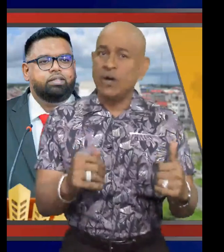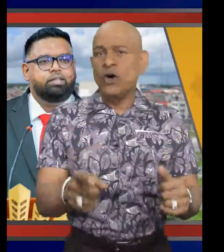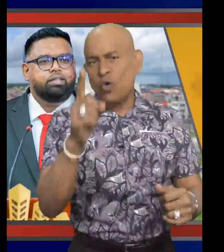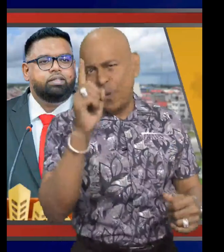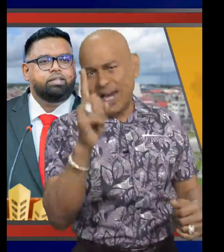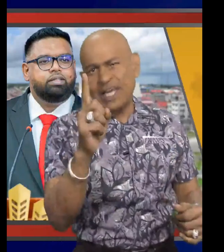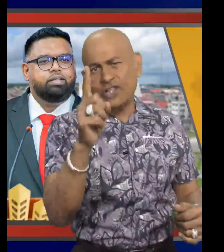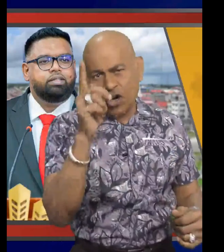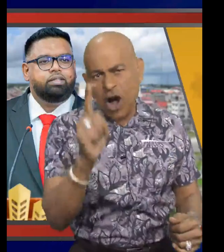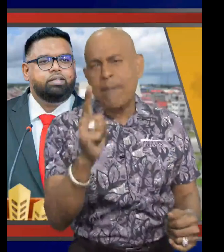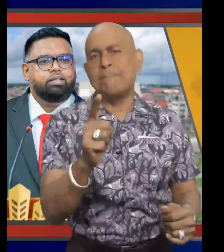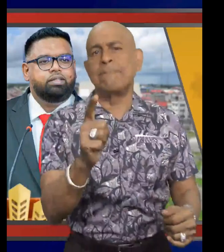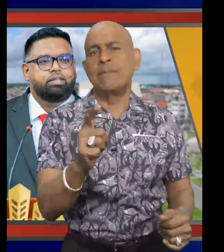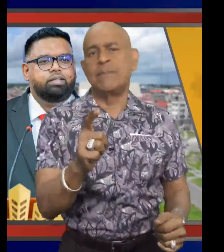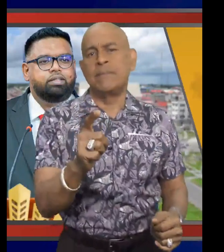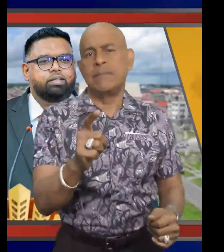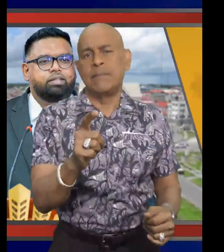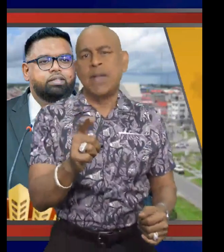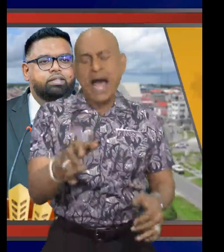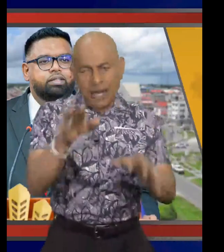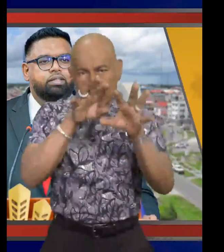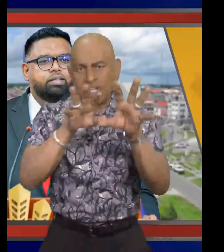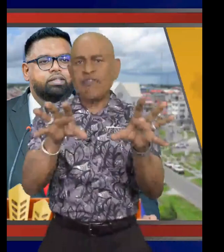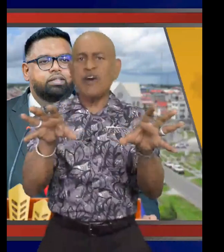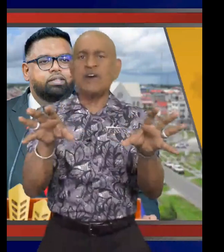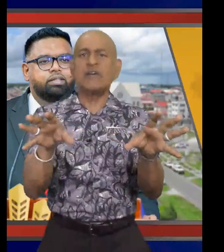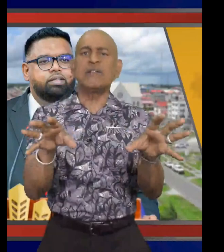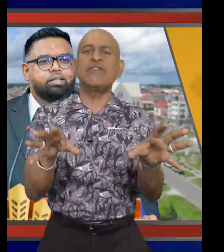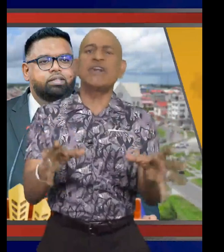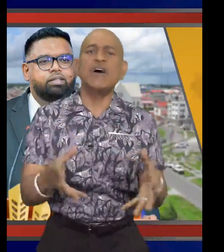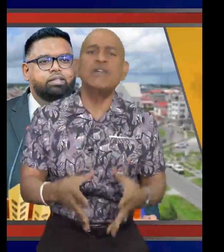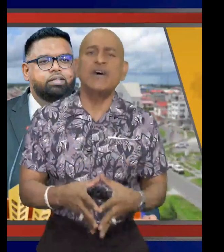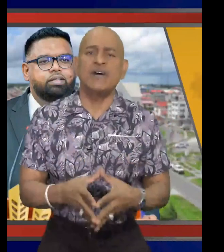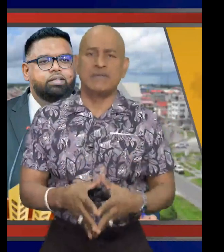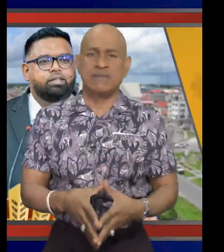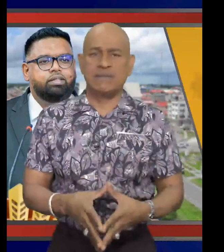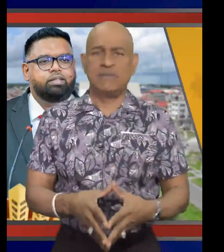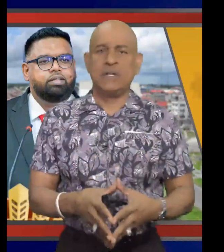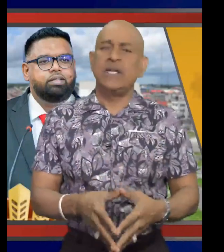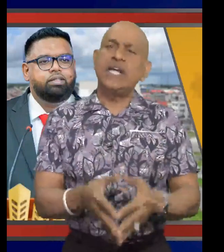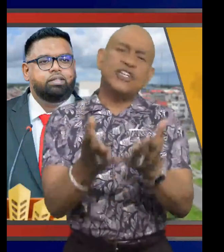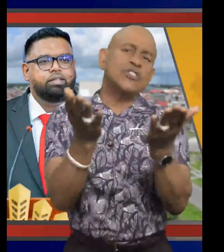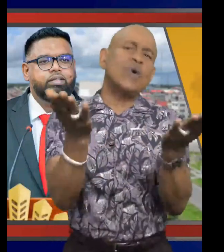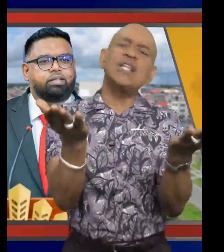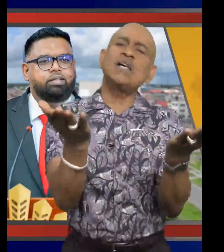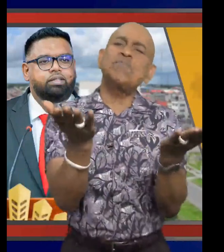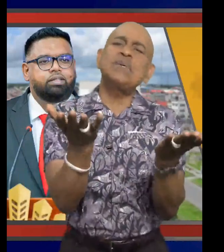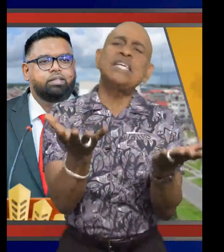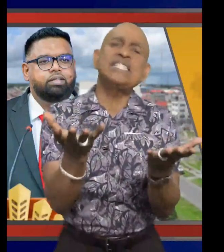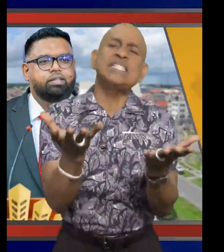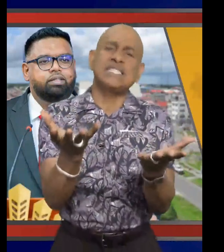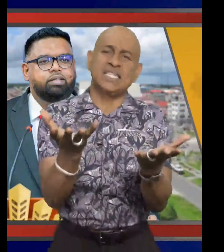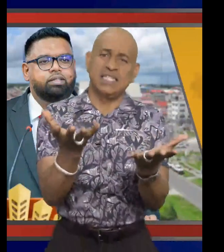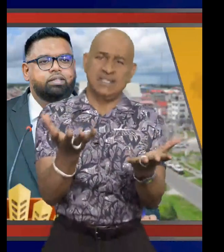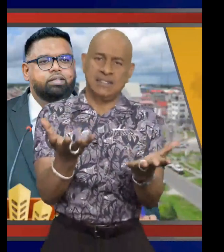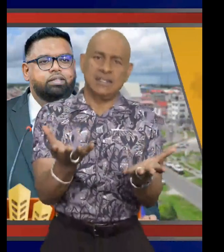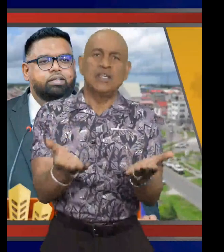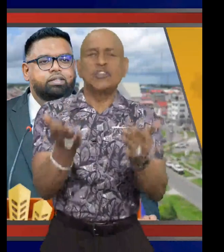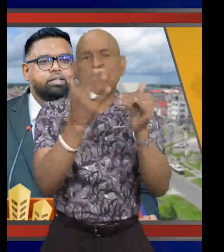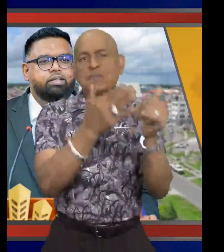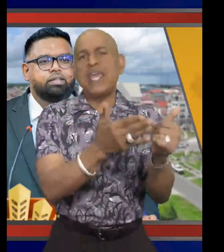who willing to come and whatever they recover, they just want a piece